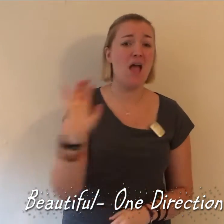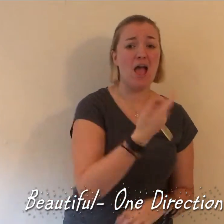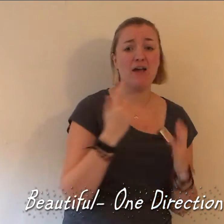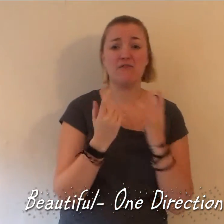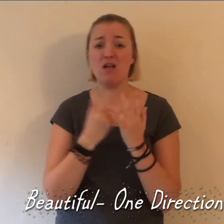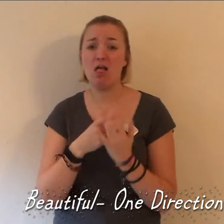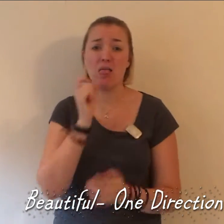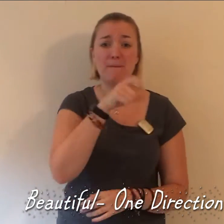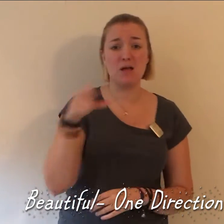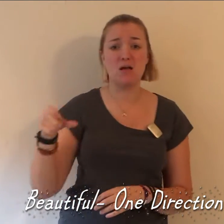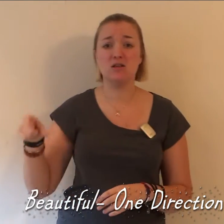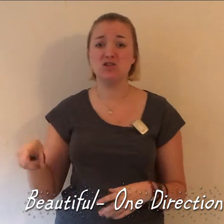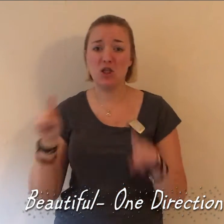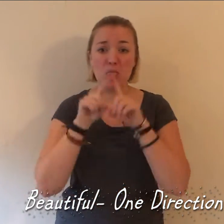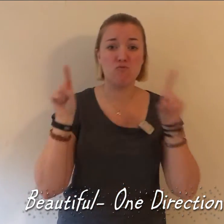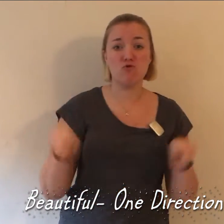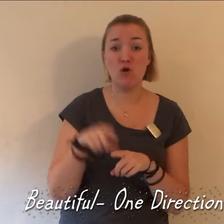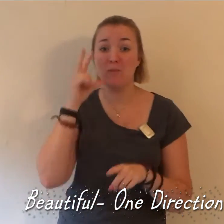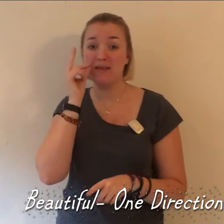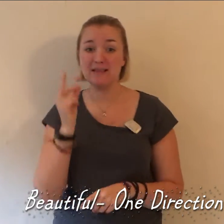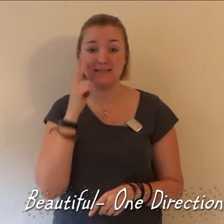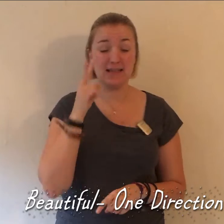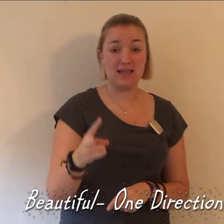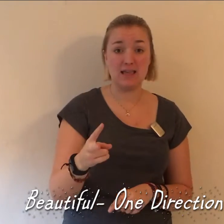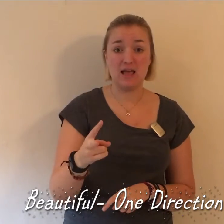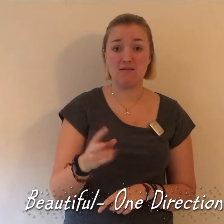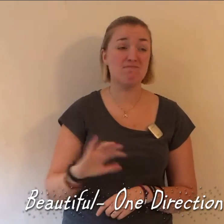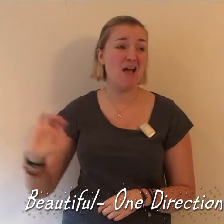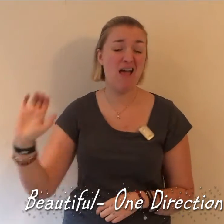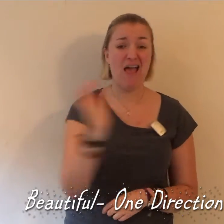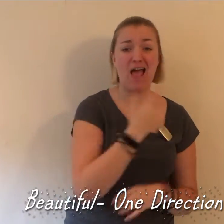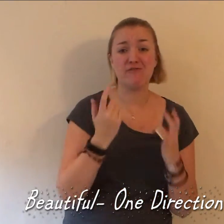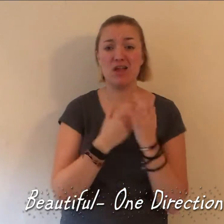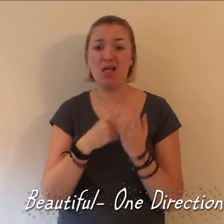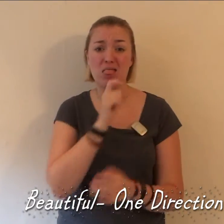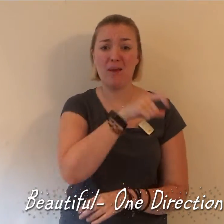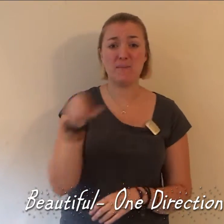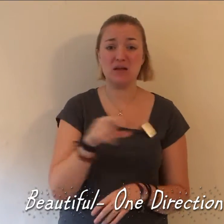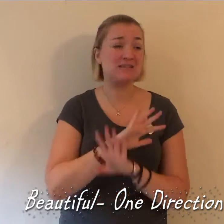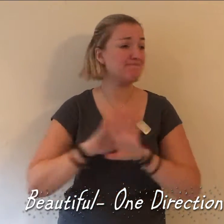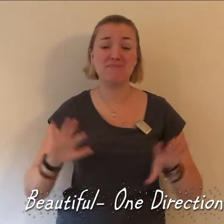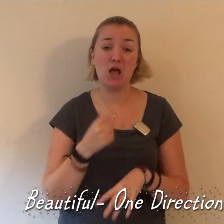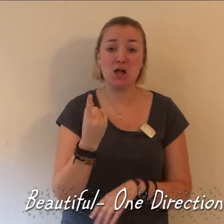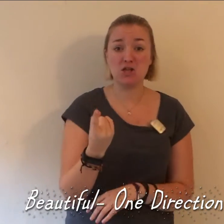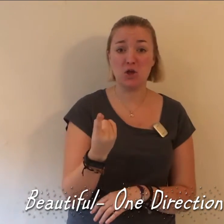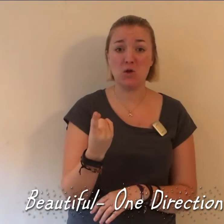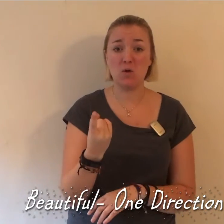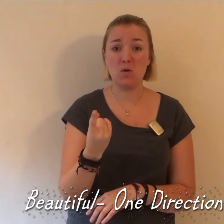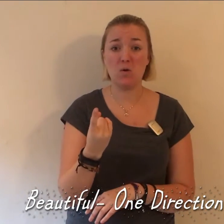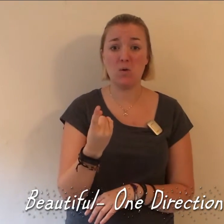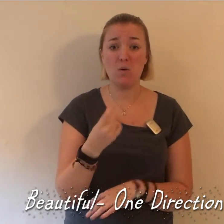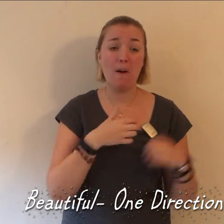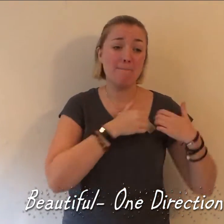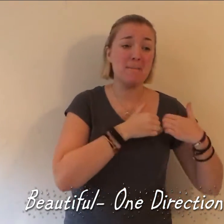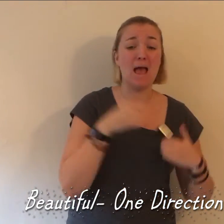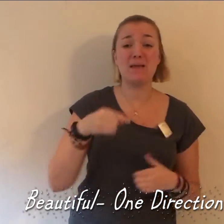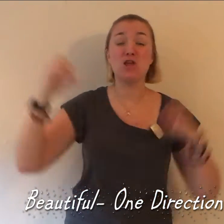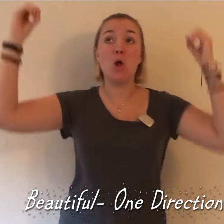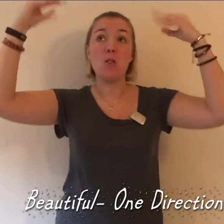Everyone else in the room can see it Everyone else but you Baby, you